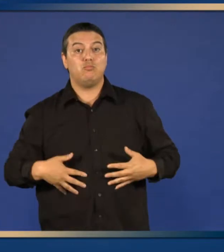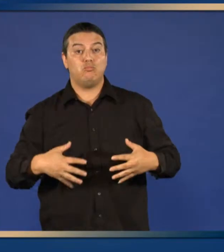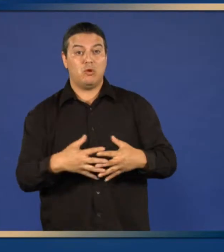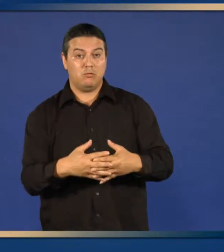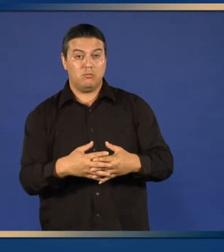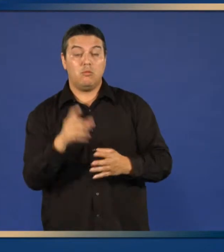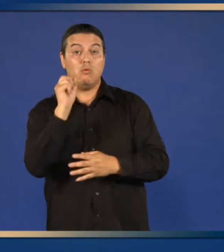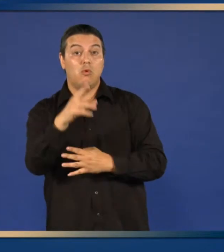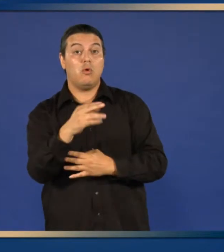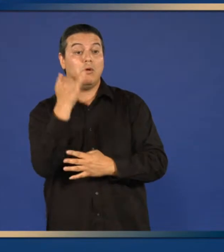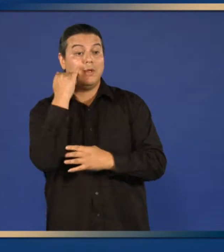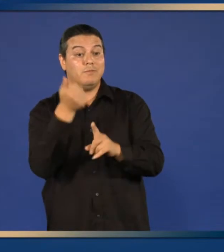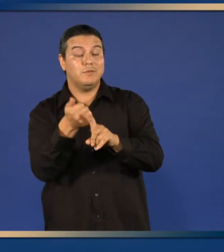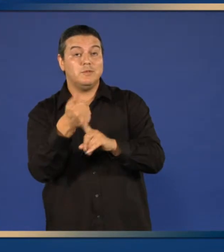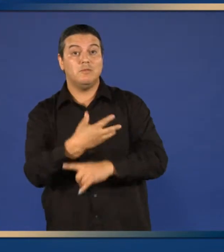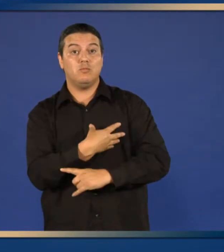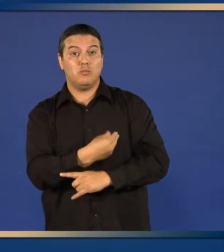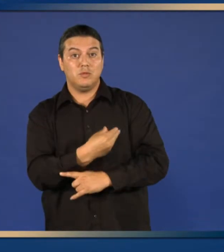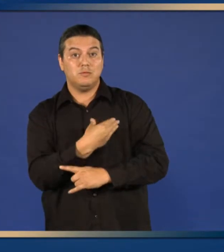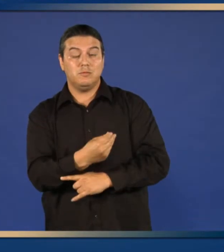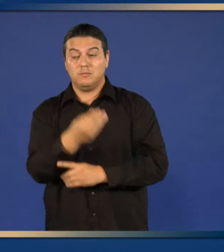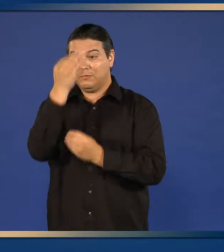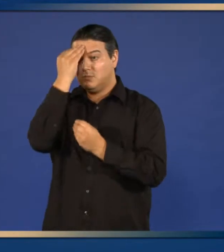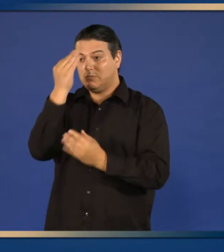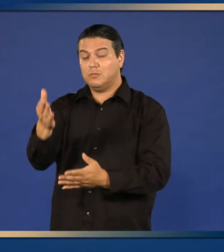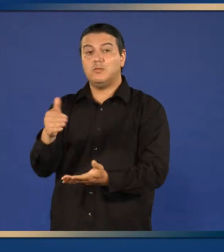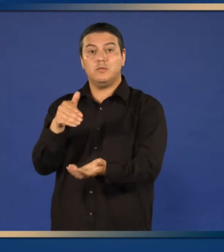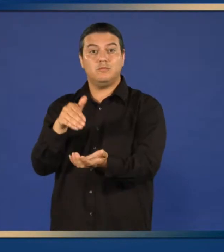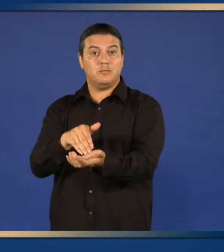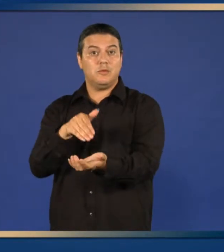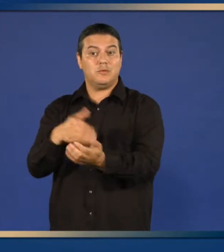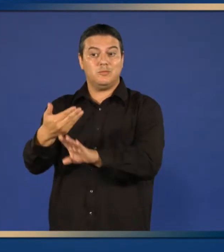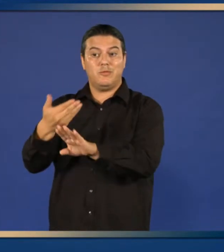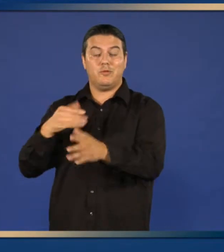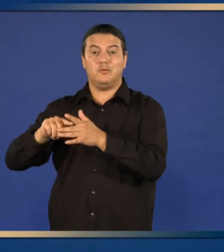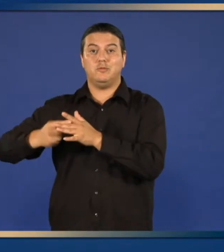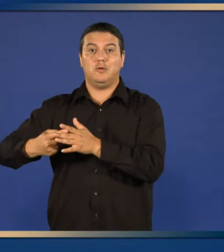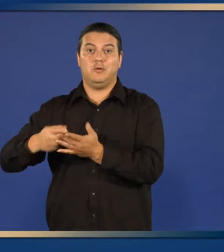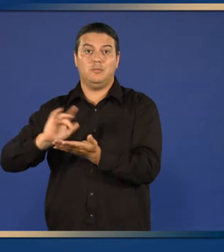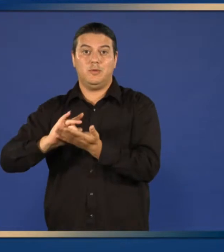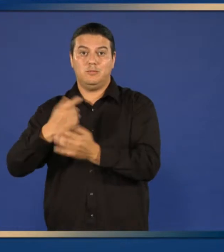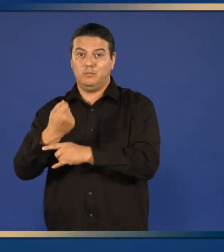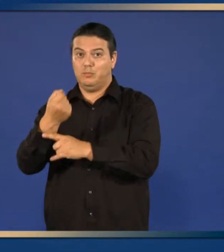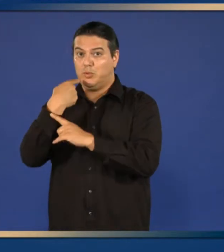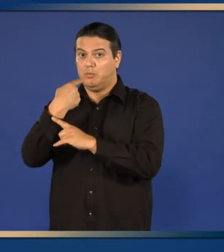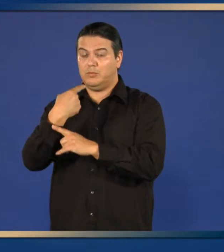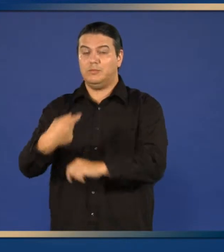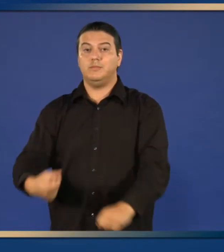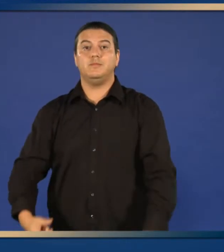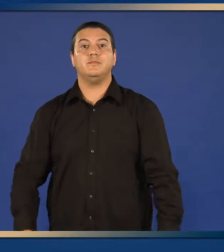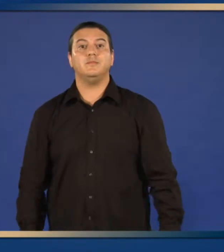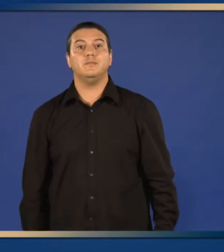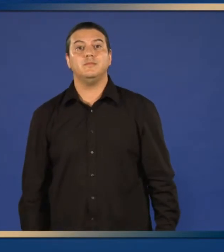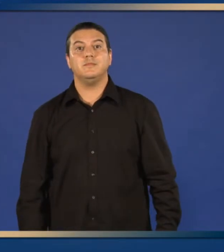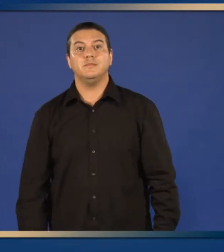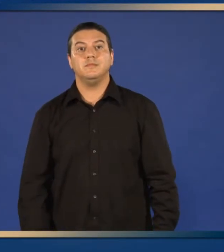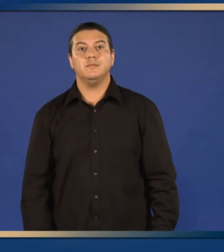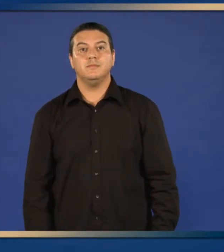breastfeeding, tell emergency health care workers before you start taking this medicine.